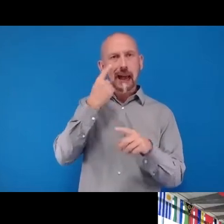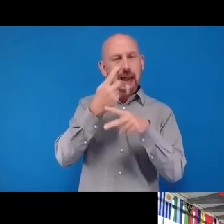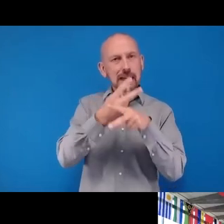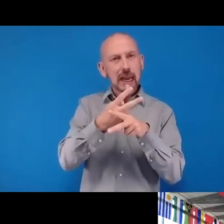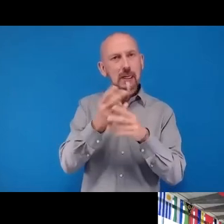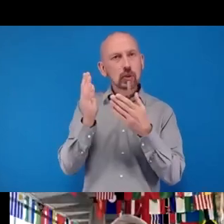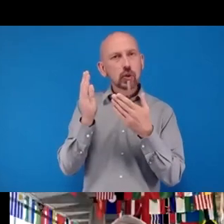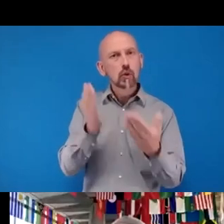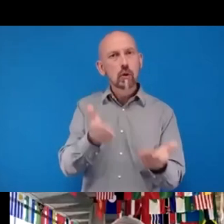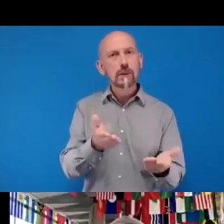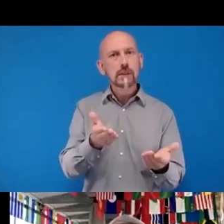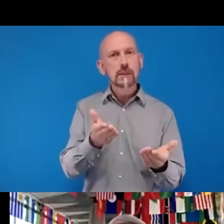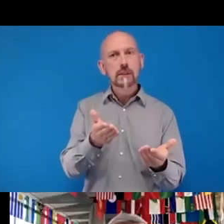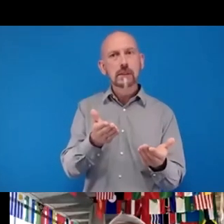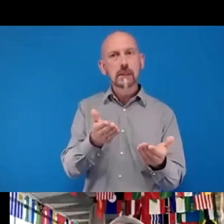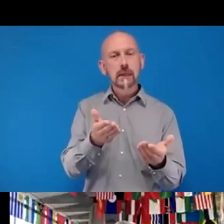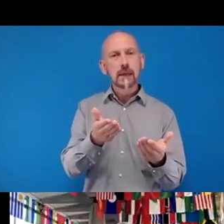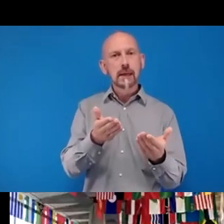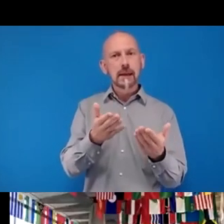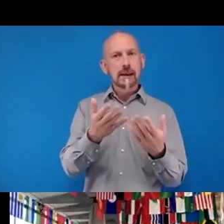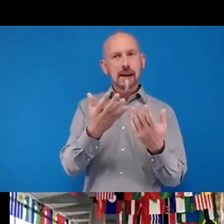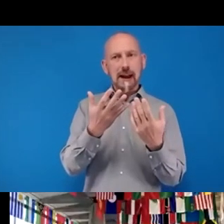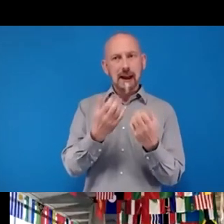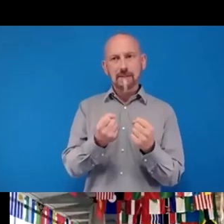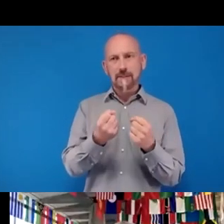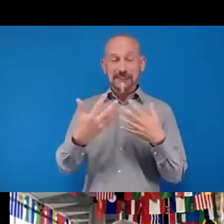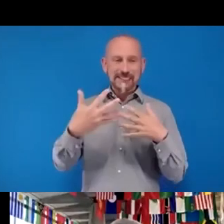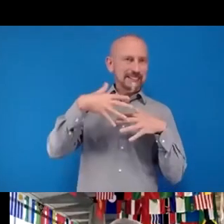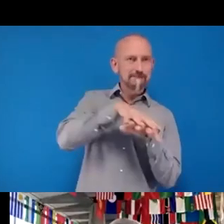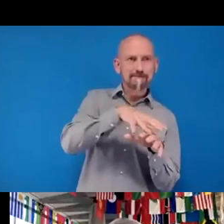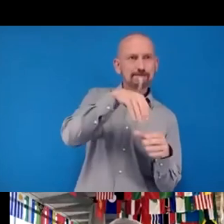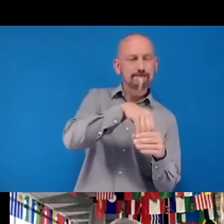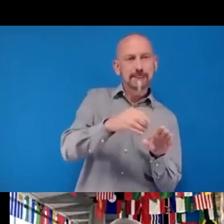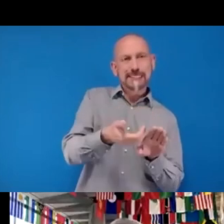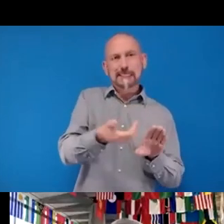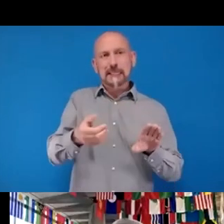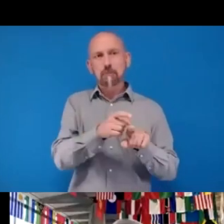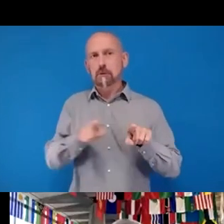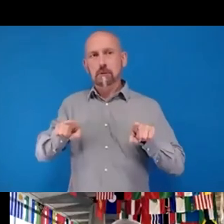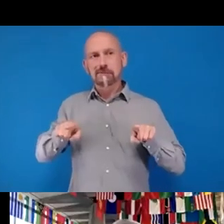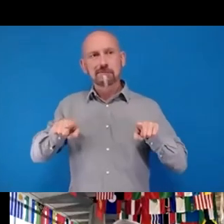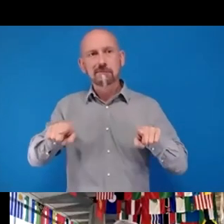are provided in parallel systems. And that parallel system lead to